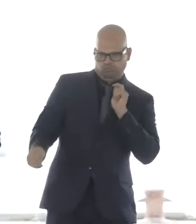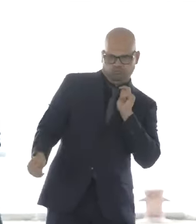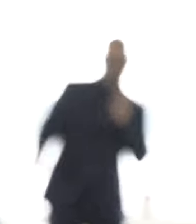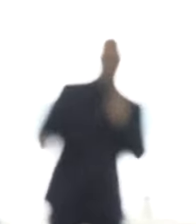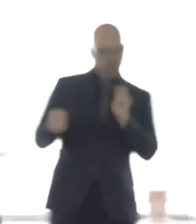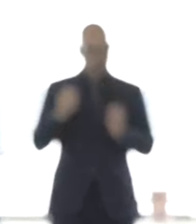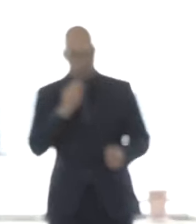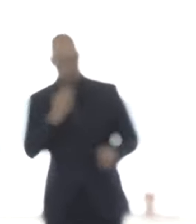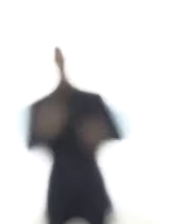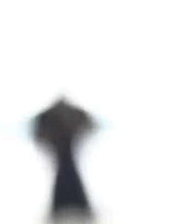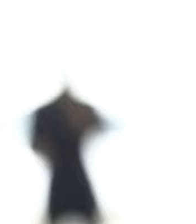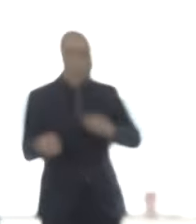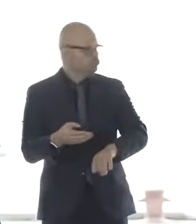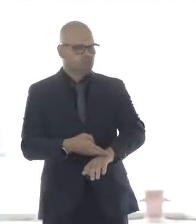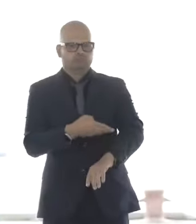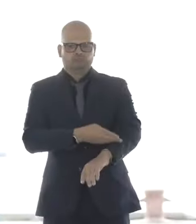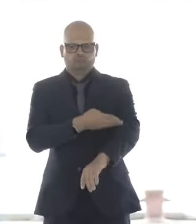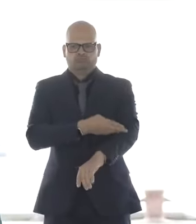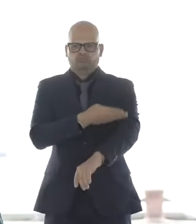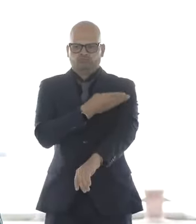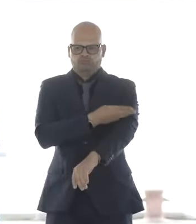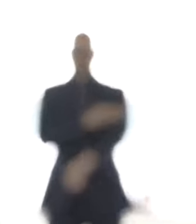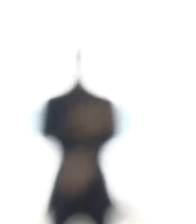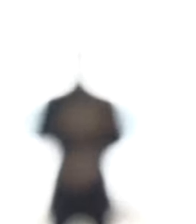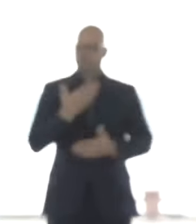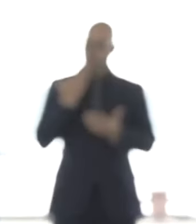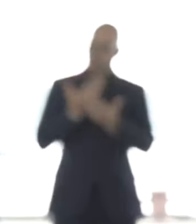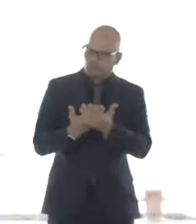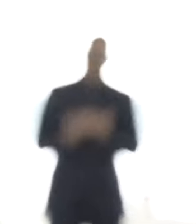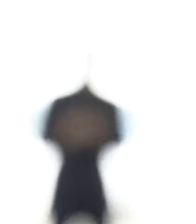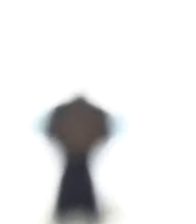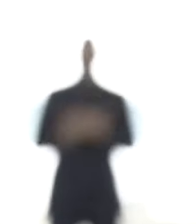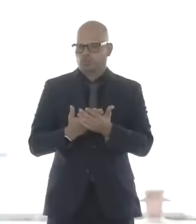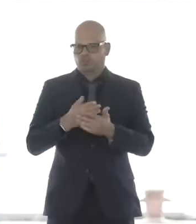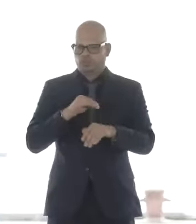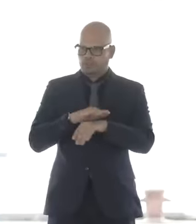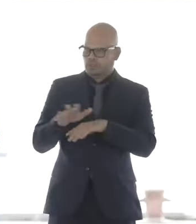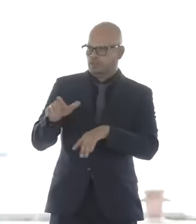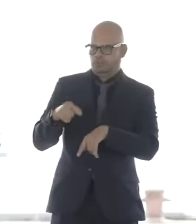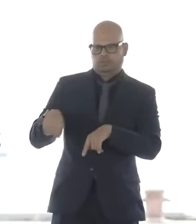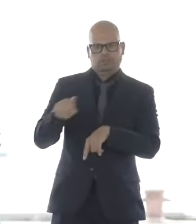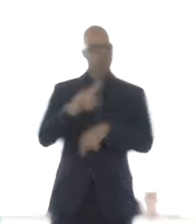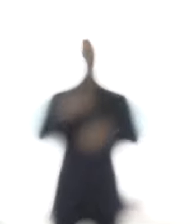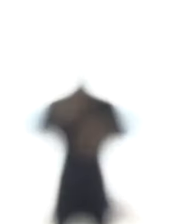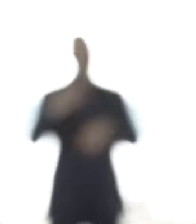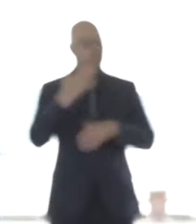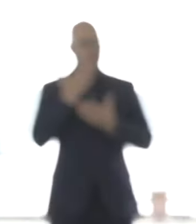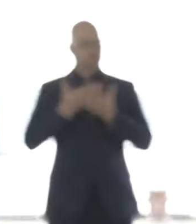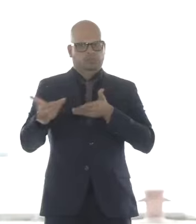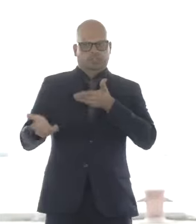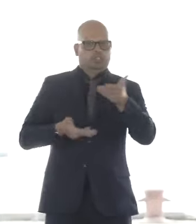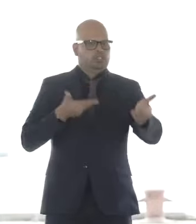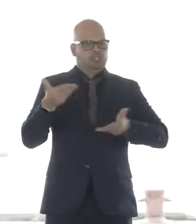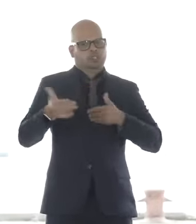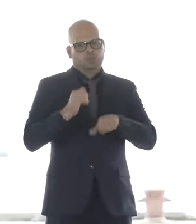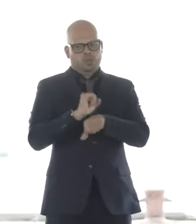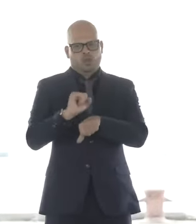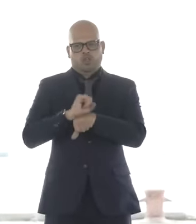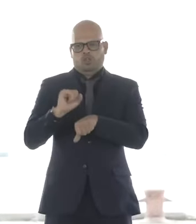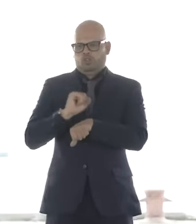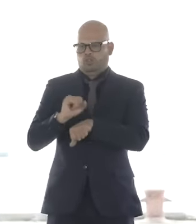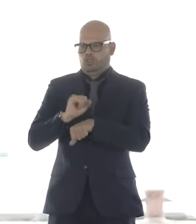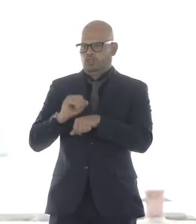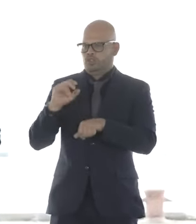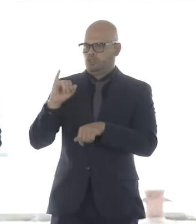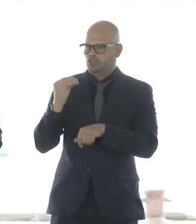and creating good jobs in our cities and towns. As you've heard this morning, the Salem Offshore Wind Terminal